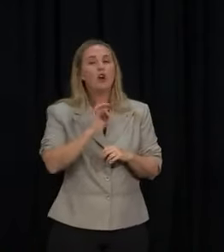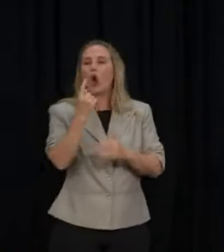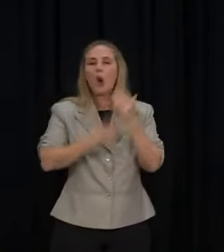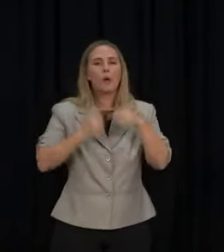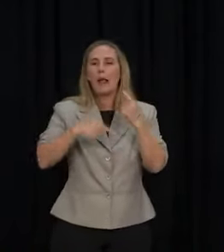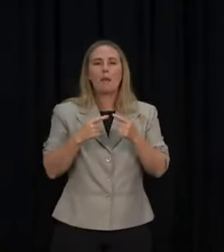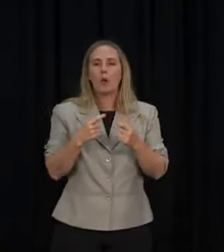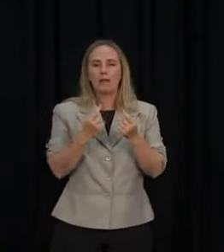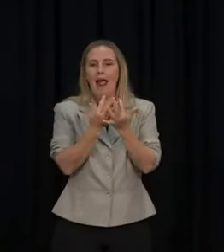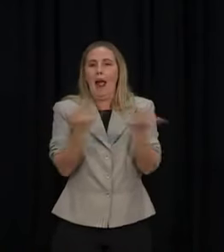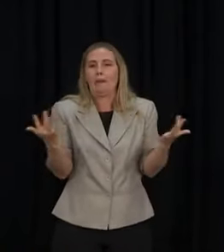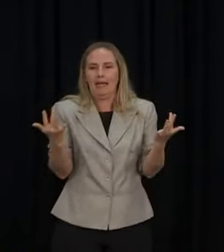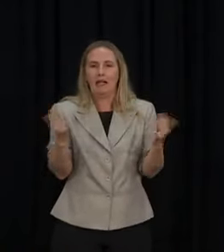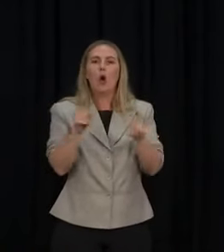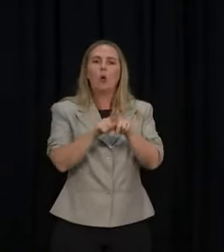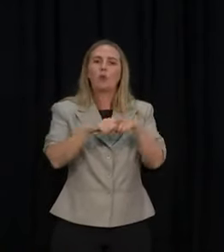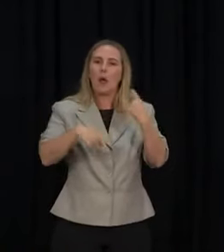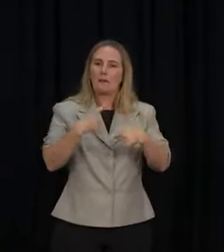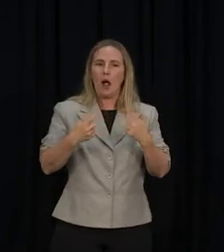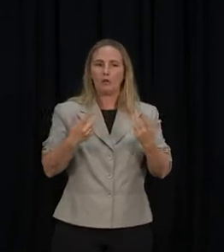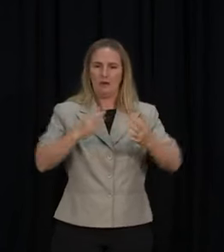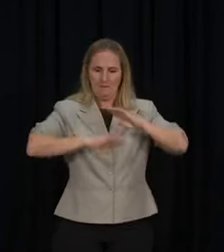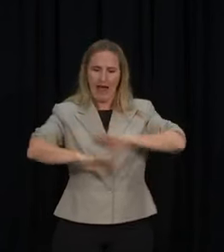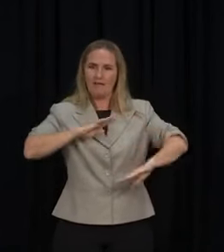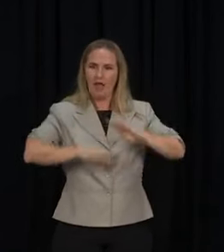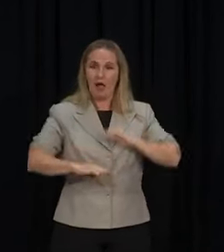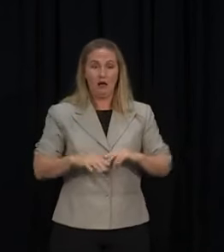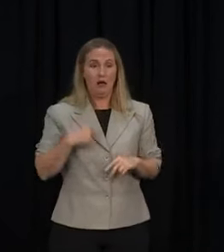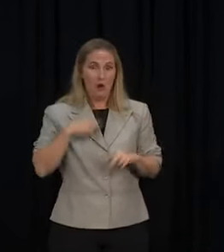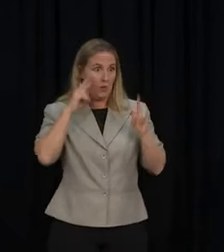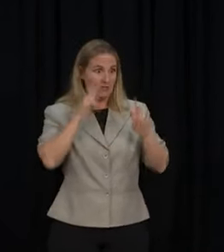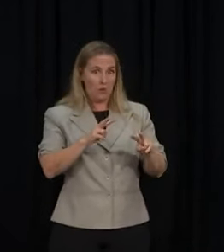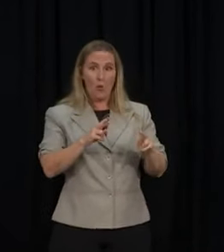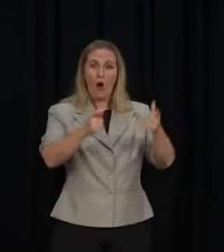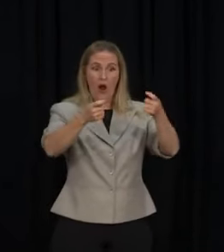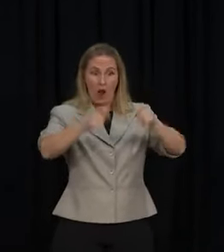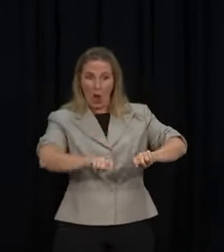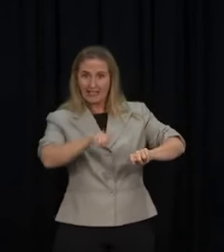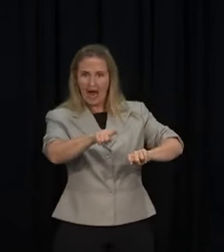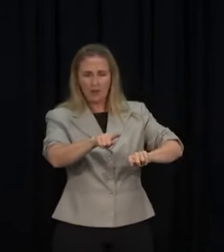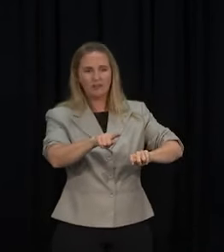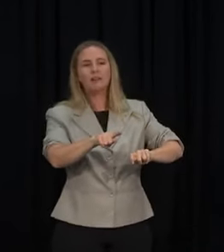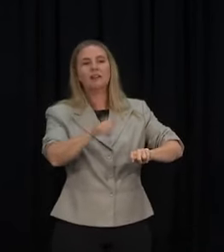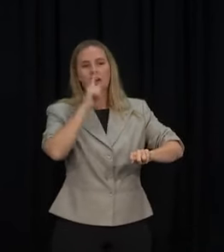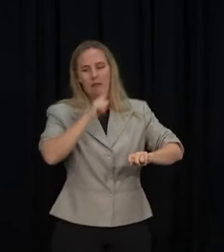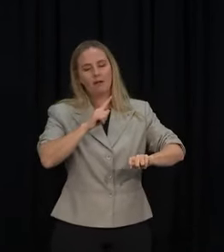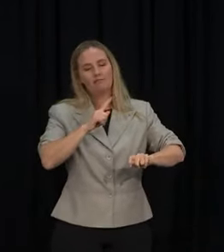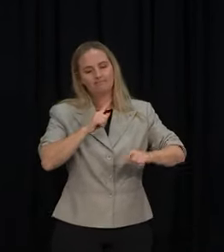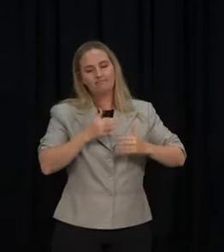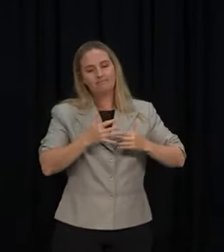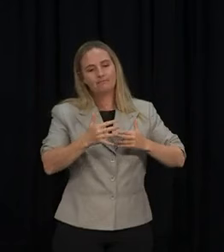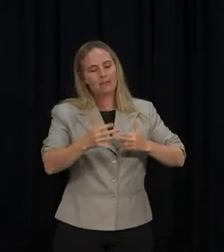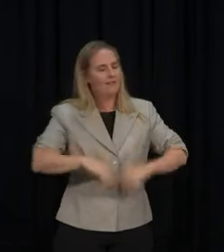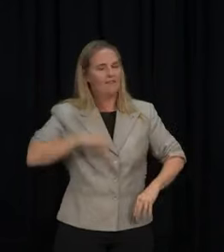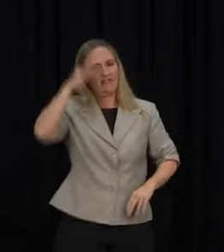react to that. We know from the time that New Zealand has spent in lockdown that there's only a certain length of time people will do that. And so we're